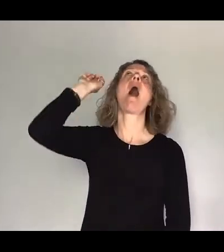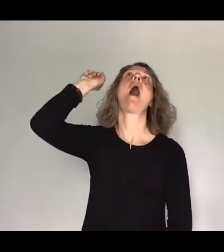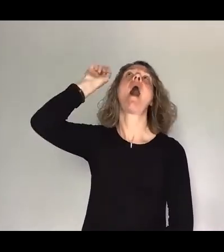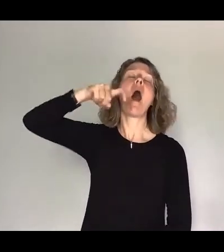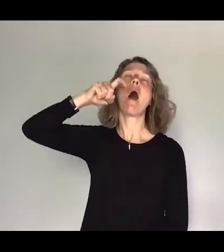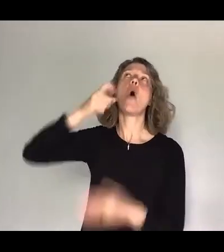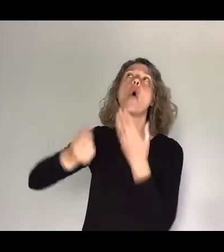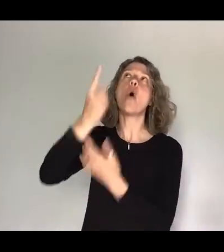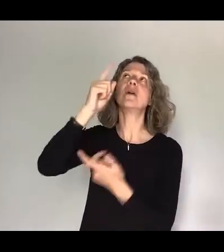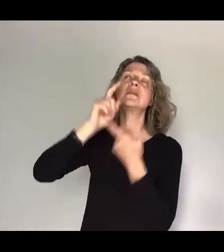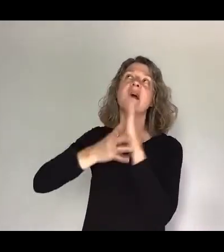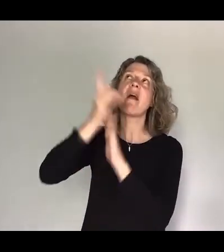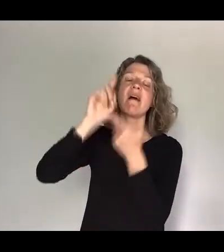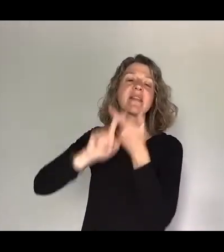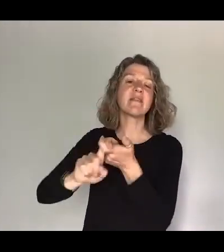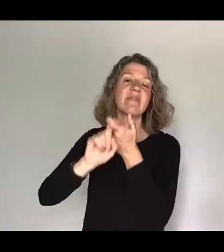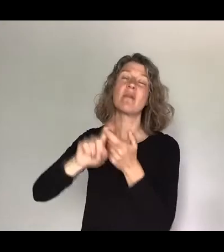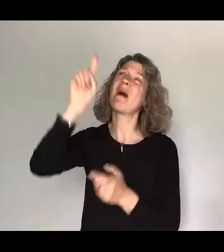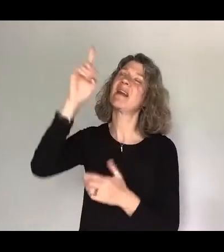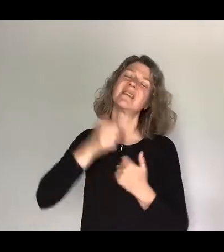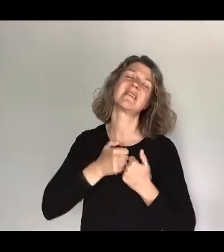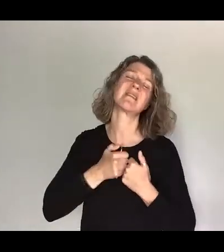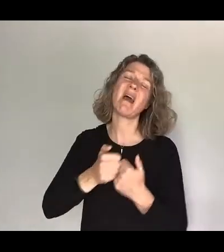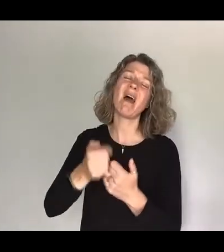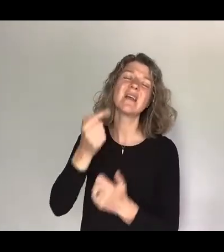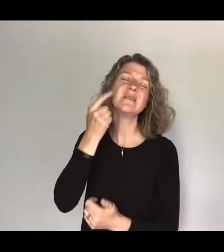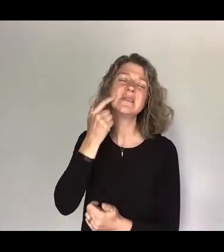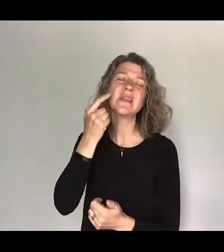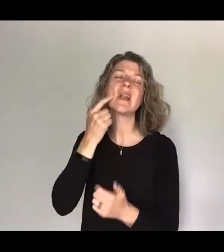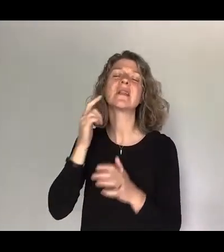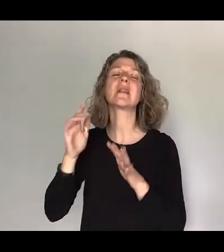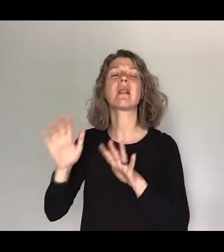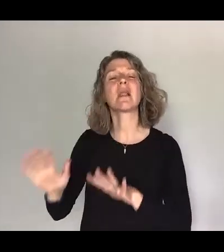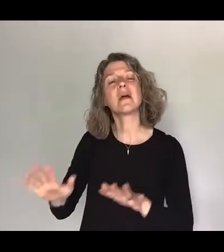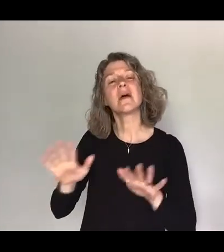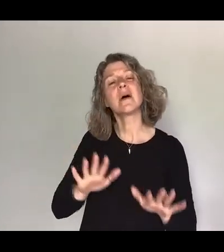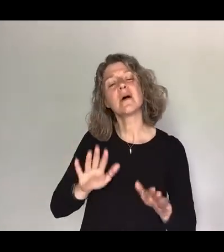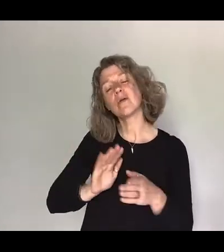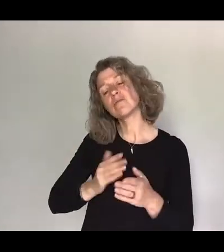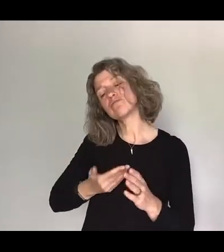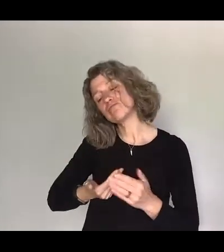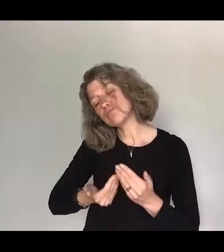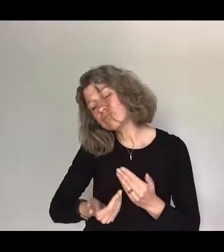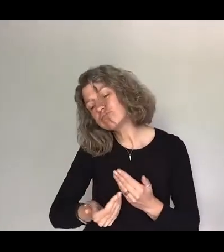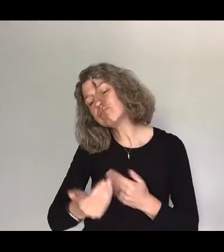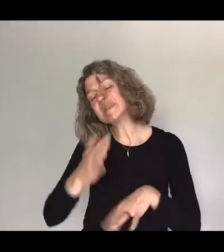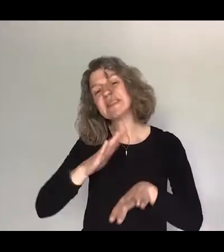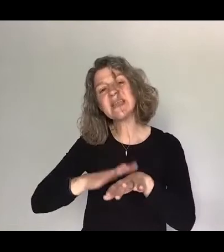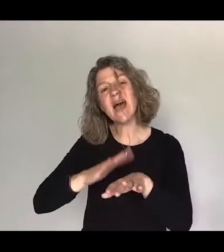but he is so kind and he is so gentle and he did it over time through a series of encounters with him through day to day